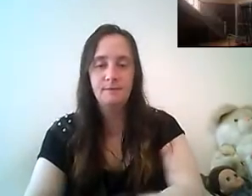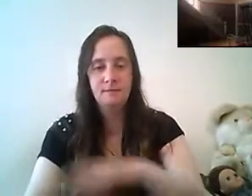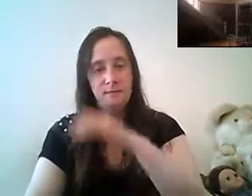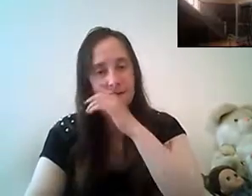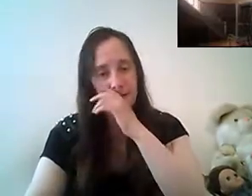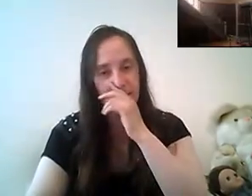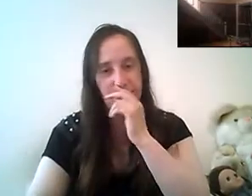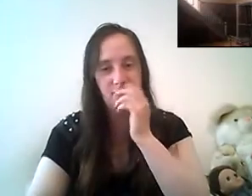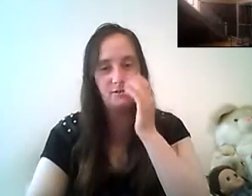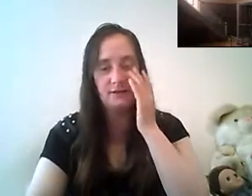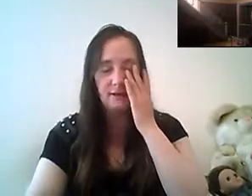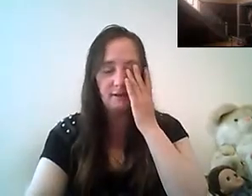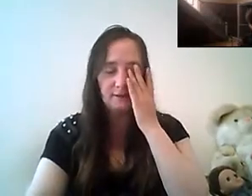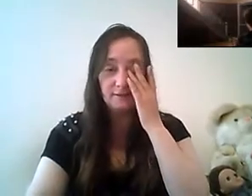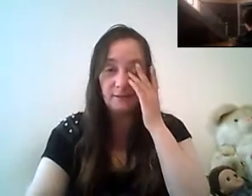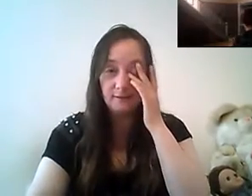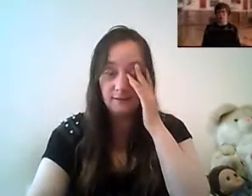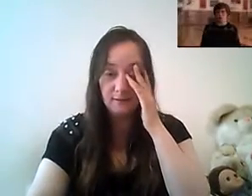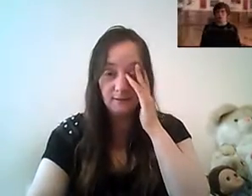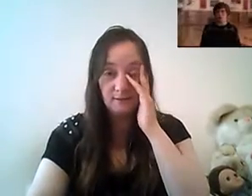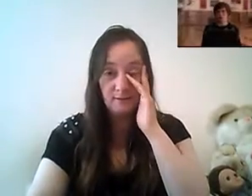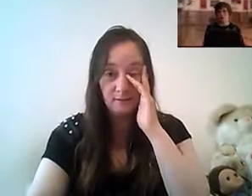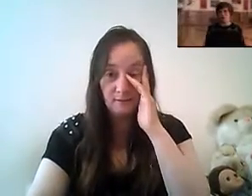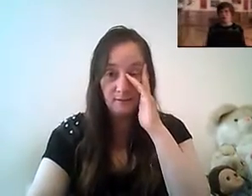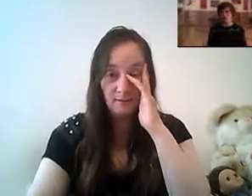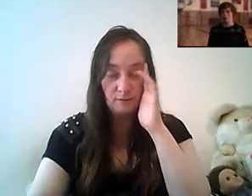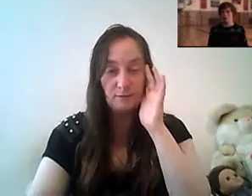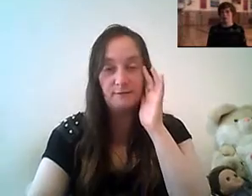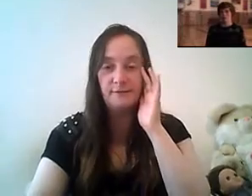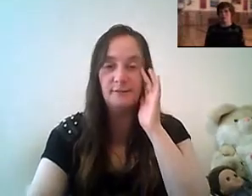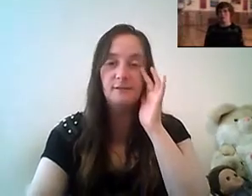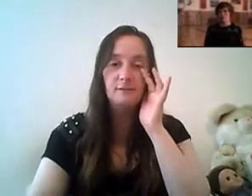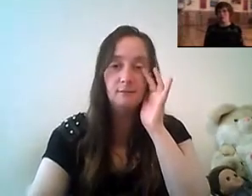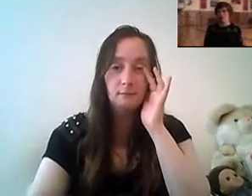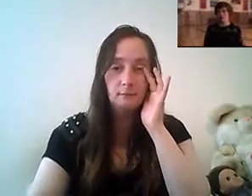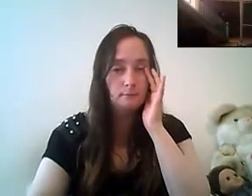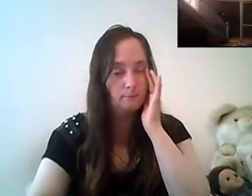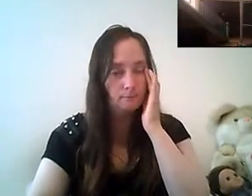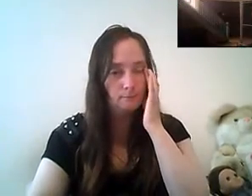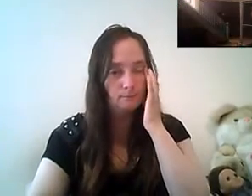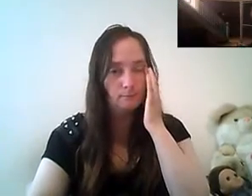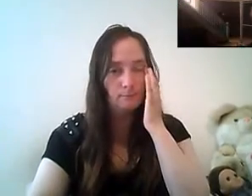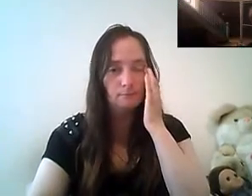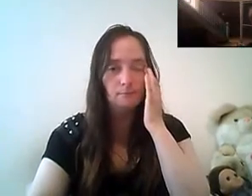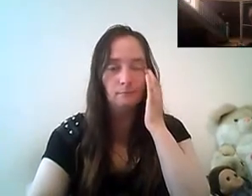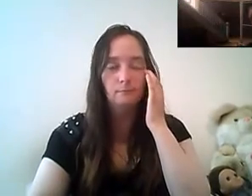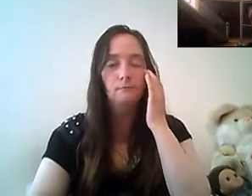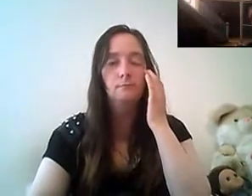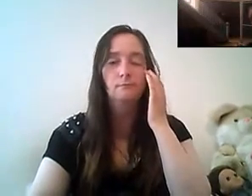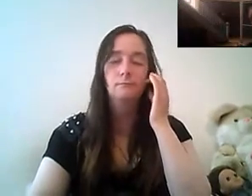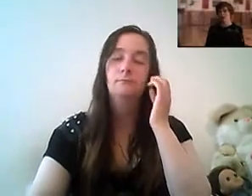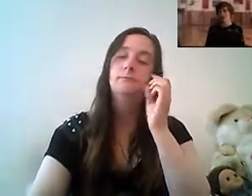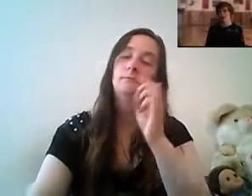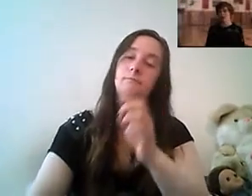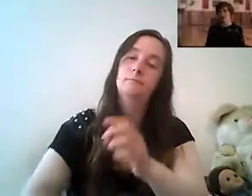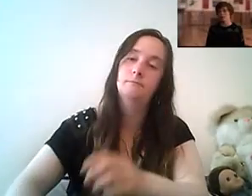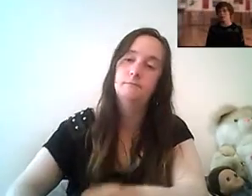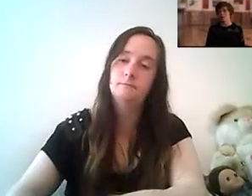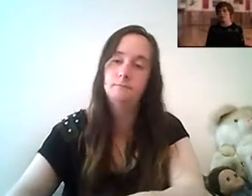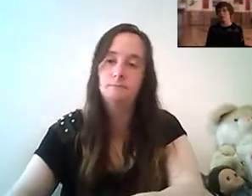so that jenny lassie or that dina hey dina hey hey